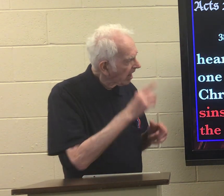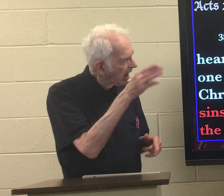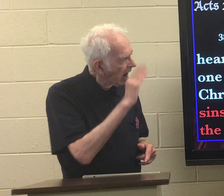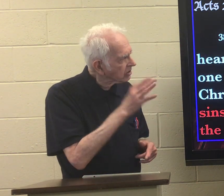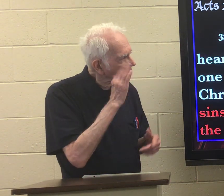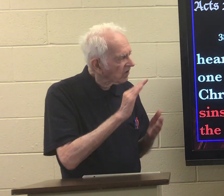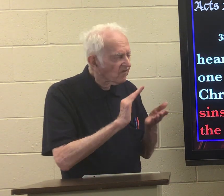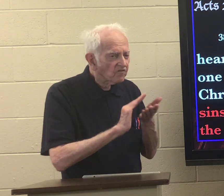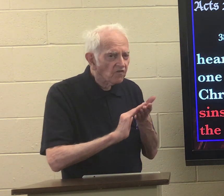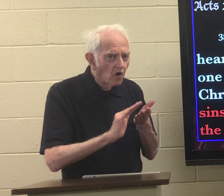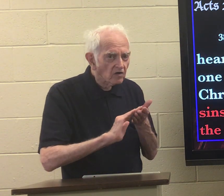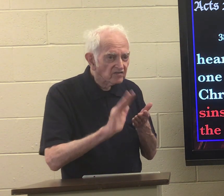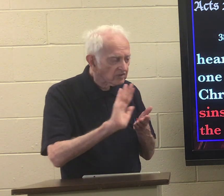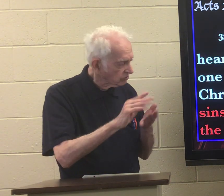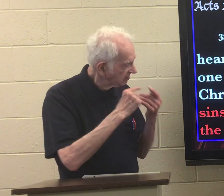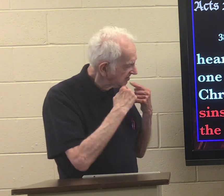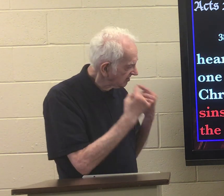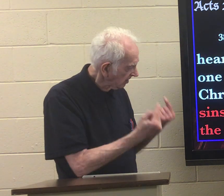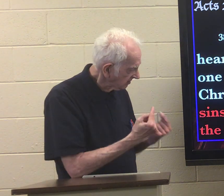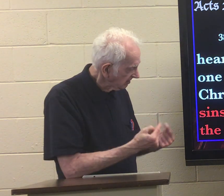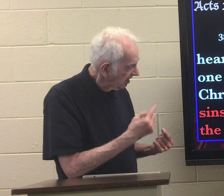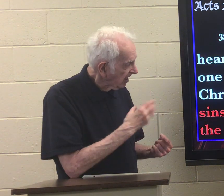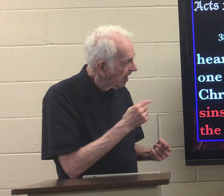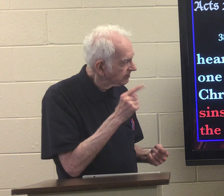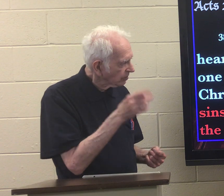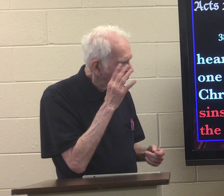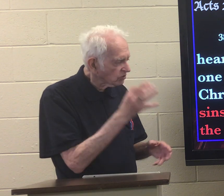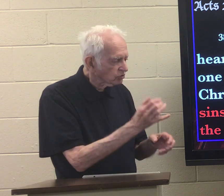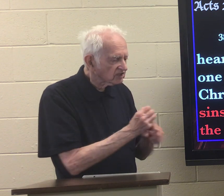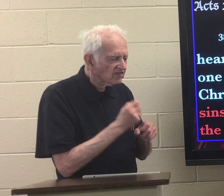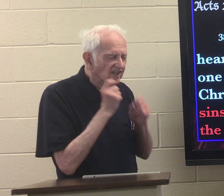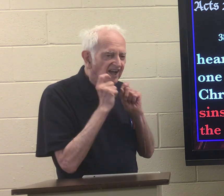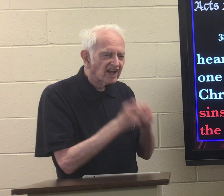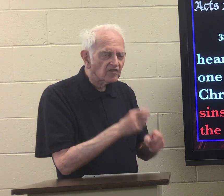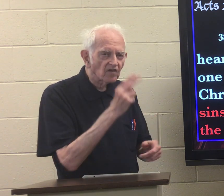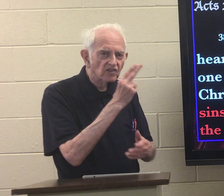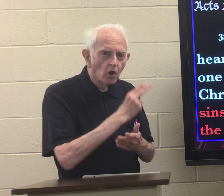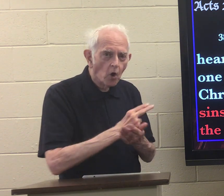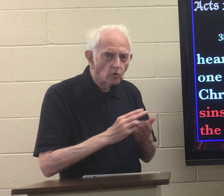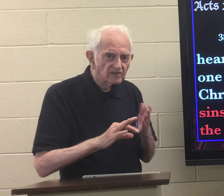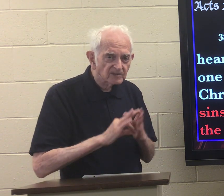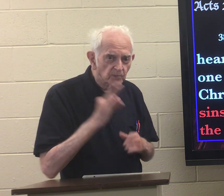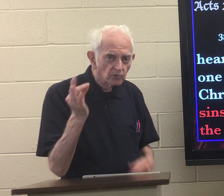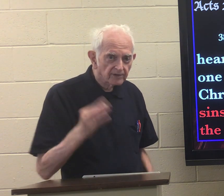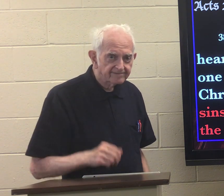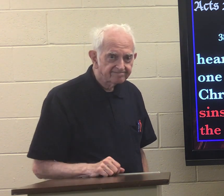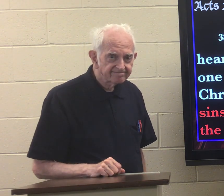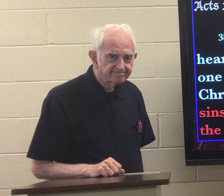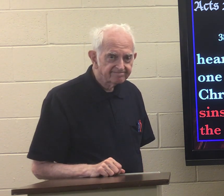then God will forgive your sins and you will receive the gift of the Holy Spirit